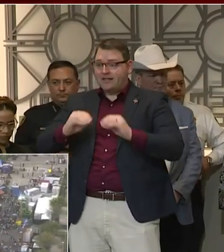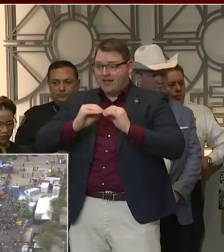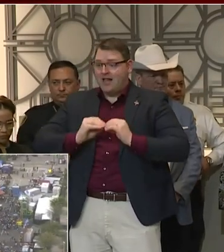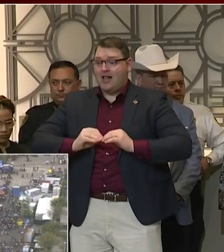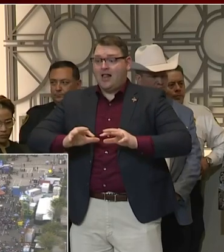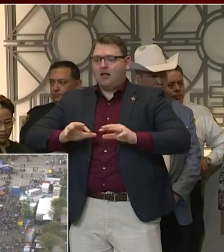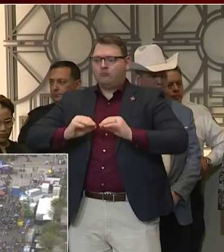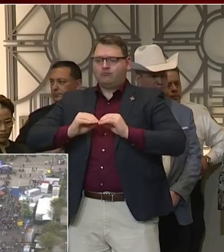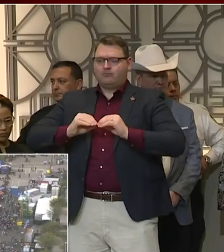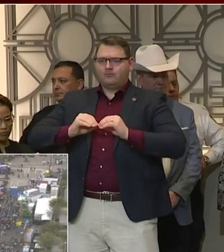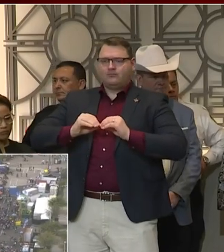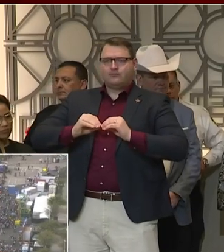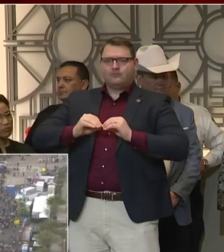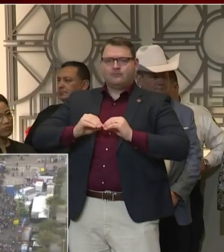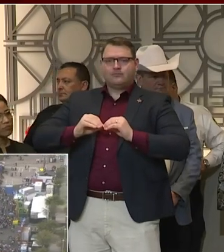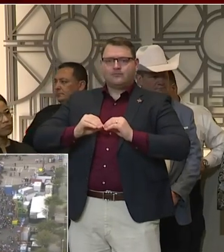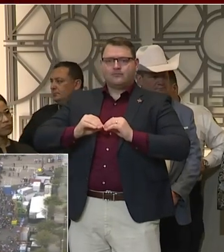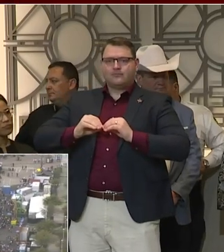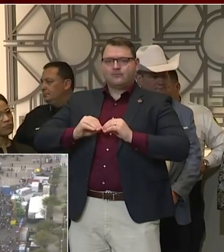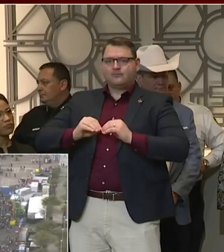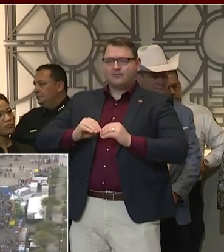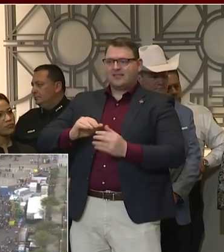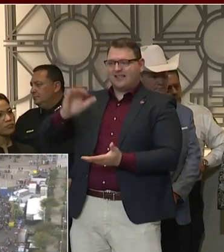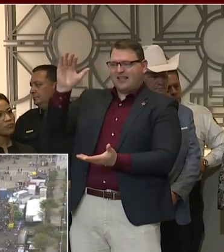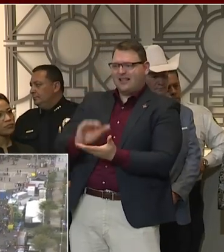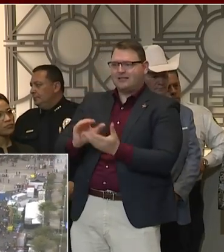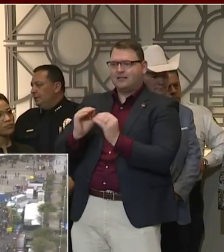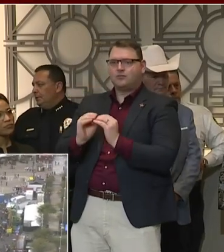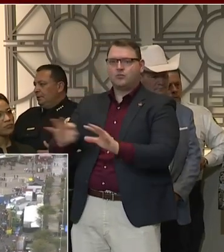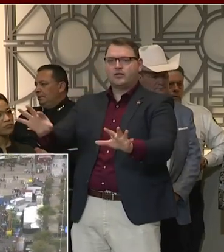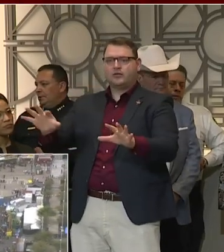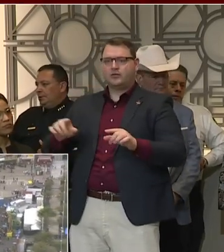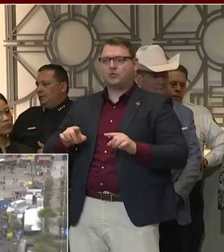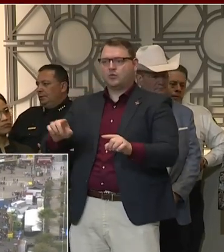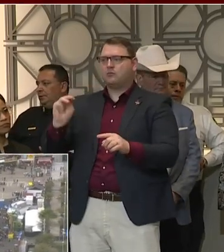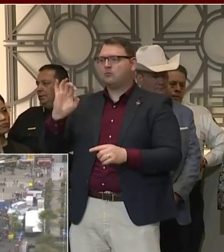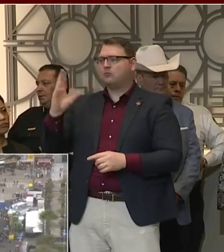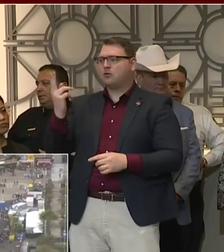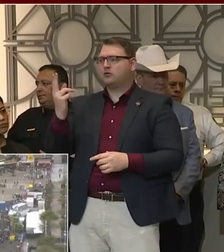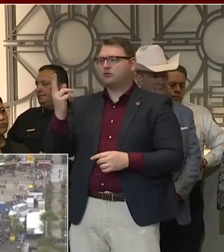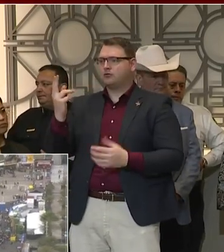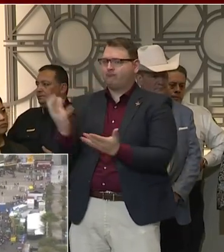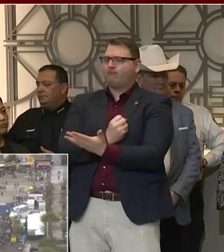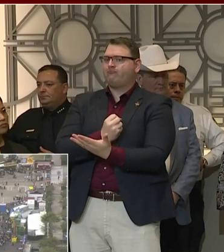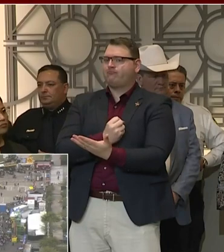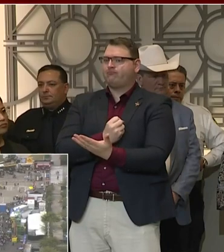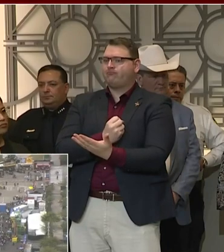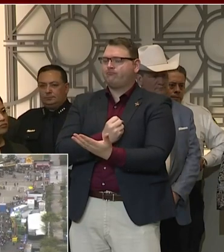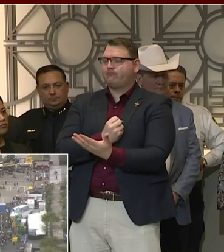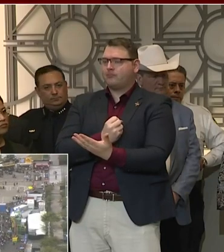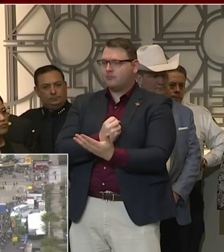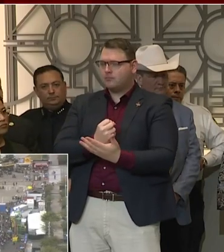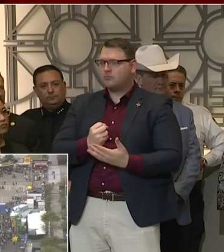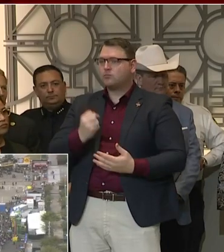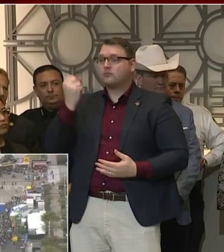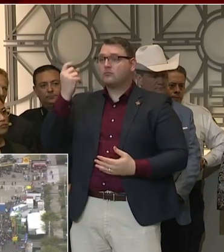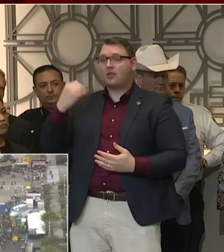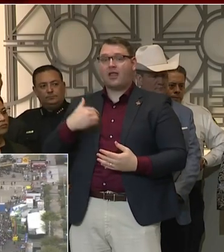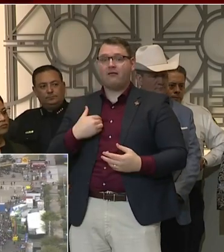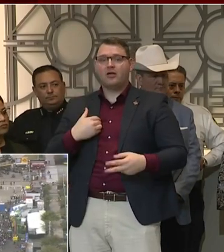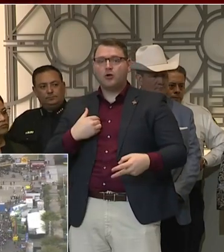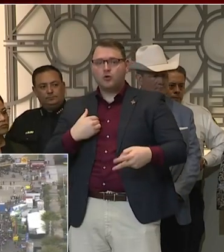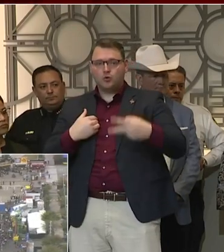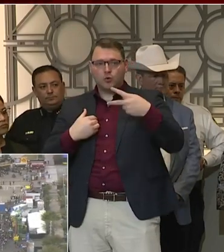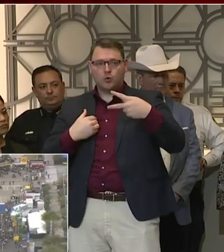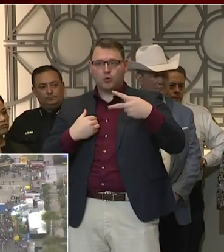the goal, right here in the month of March. And so even though there are only two confirmed cases in the